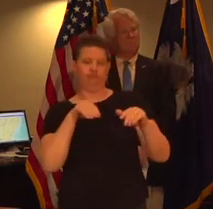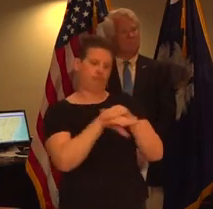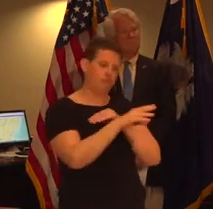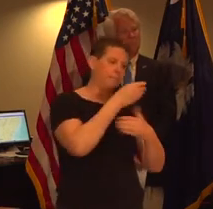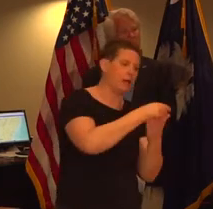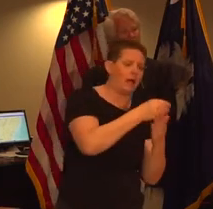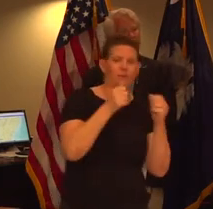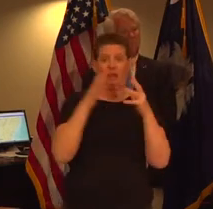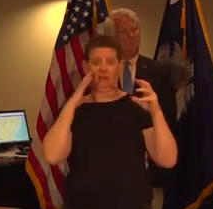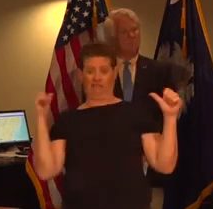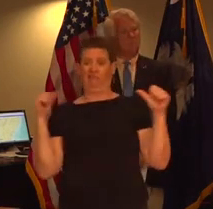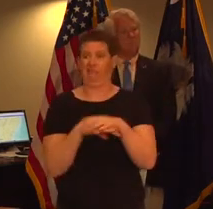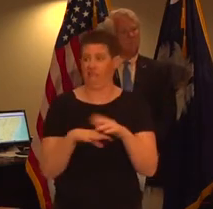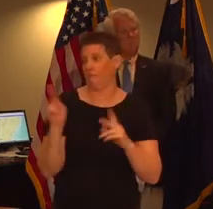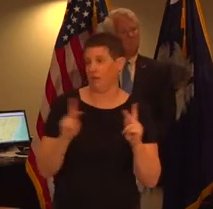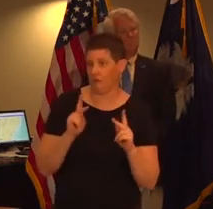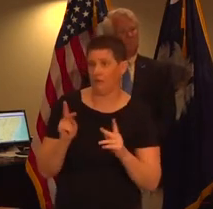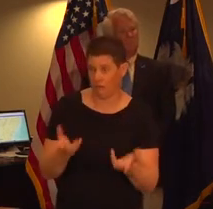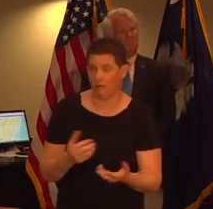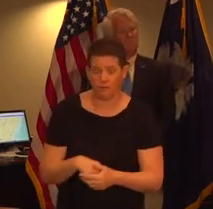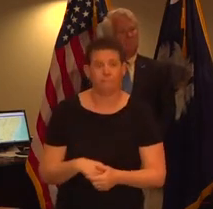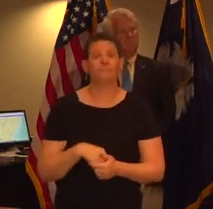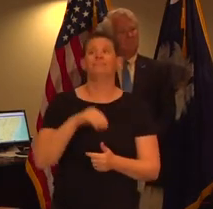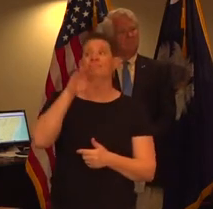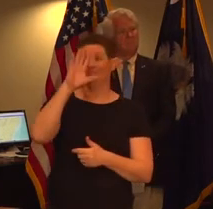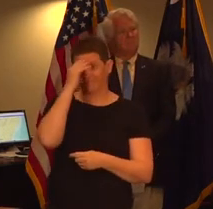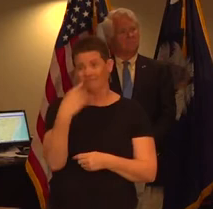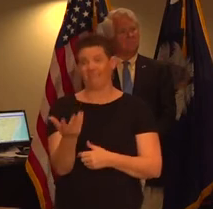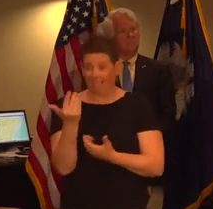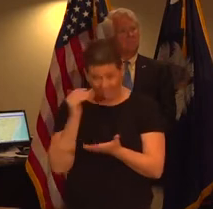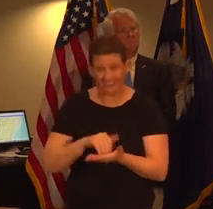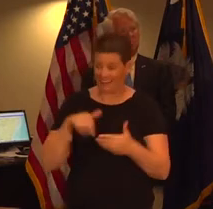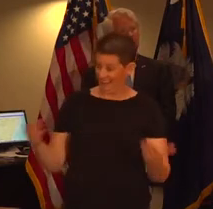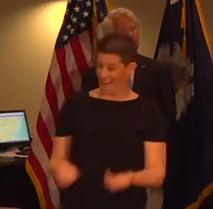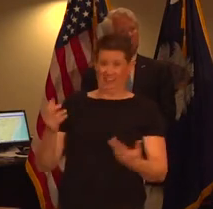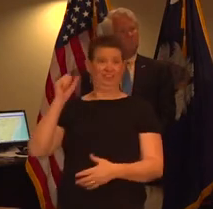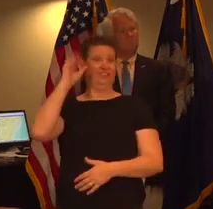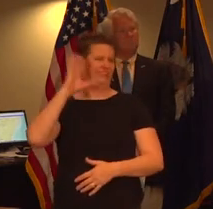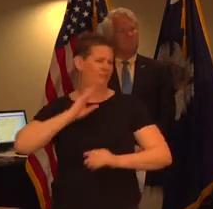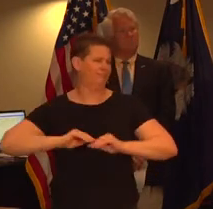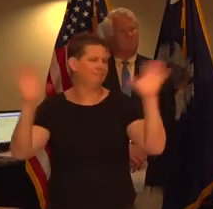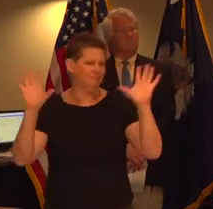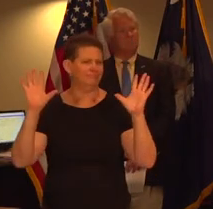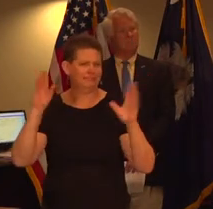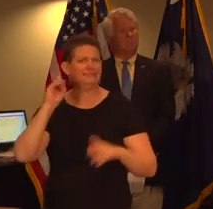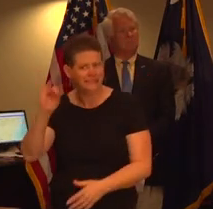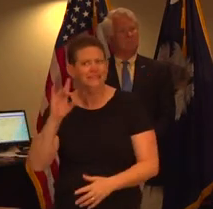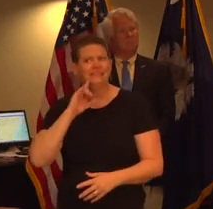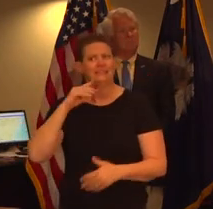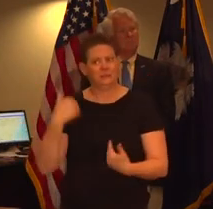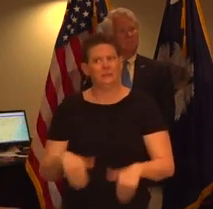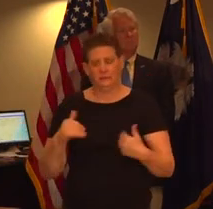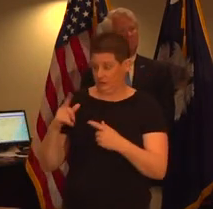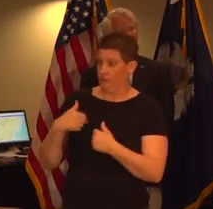items and groceries and things that they need again the spirit of south carolina is evident and so far and this